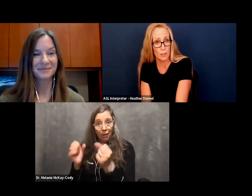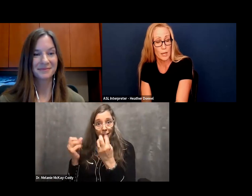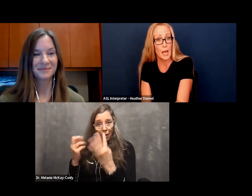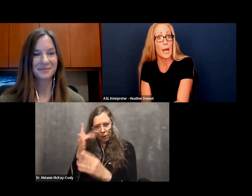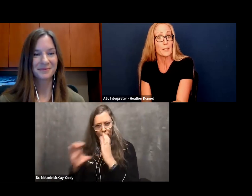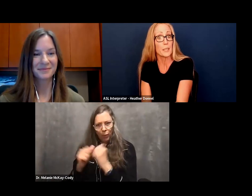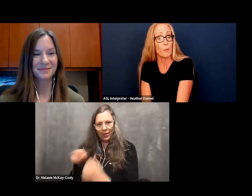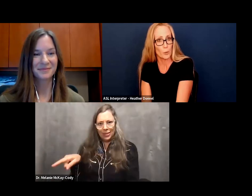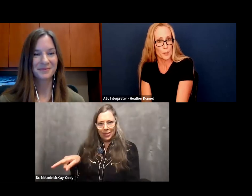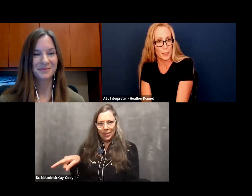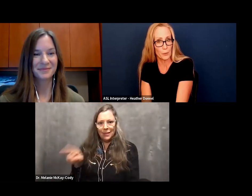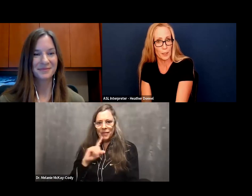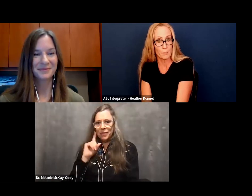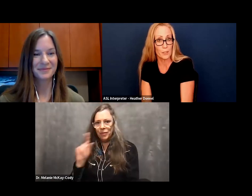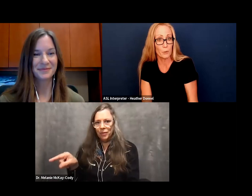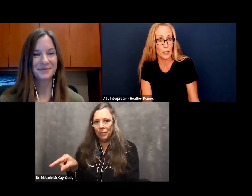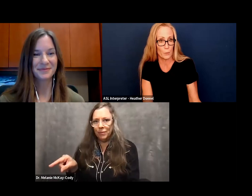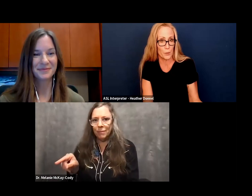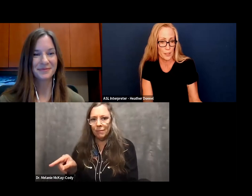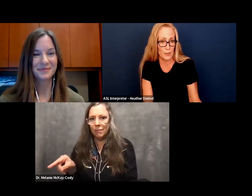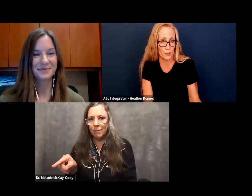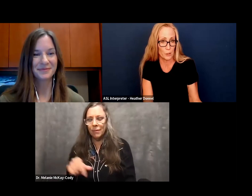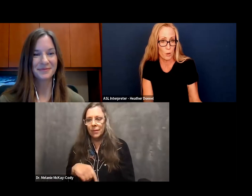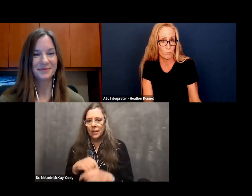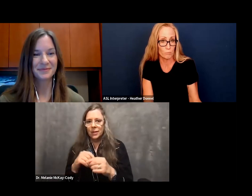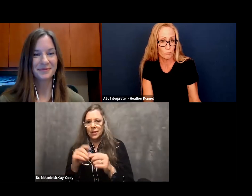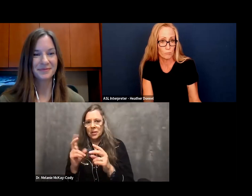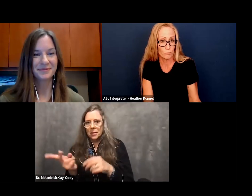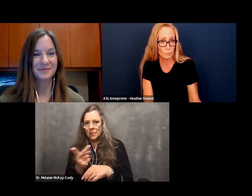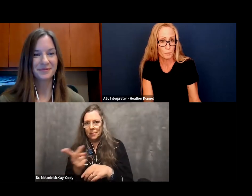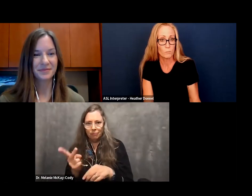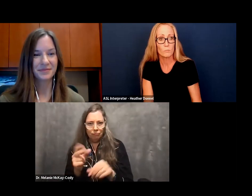CMR. And CMR would sign with him to communicate with this deaf individual.